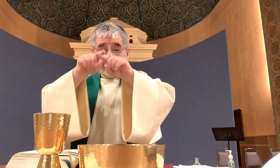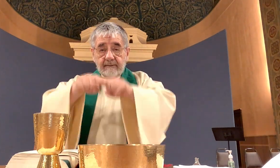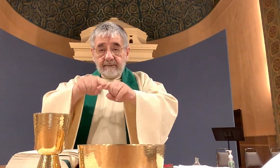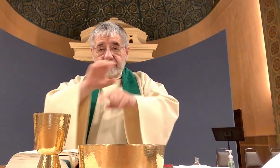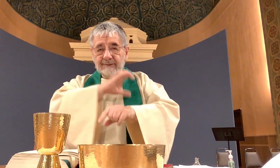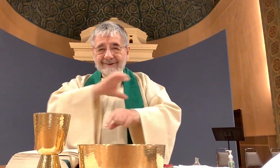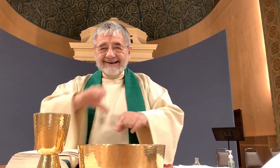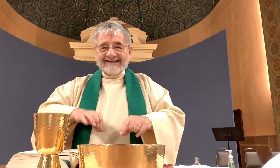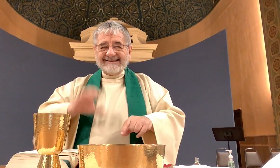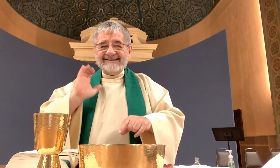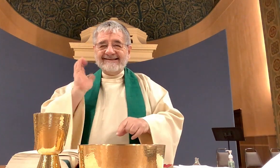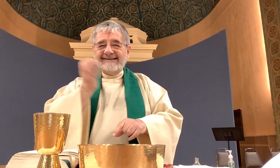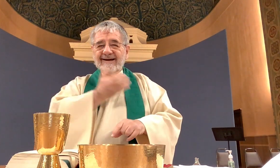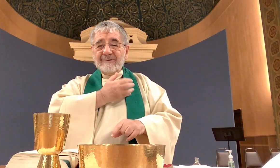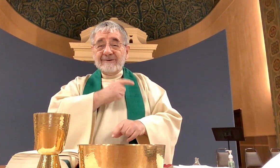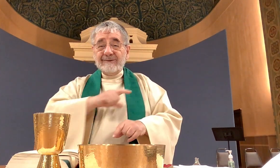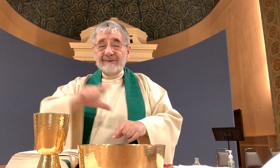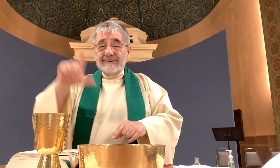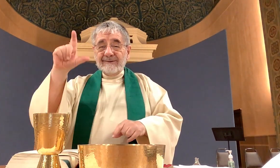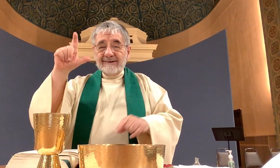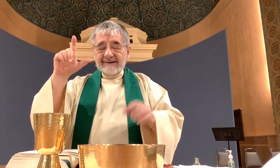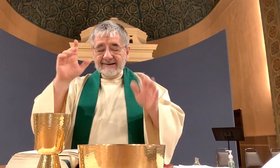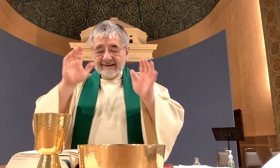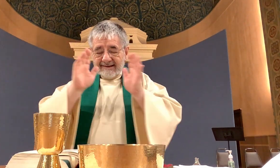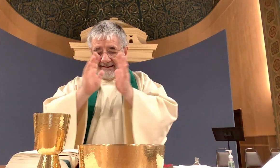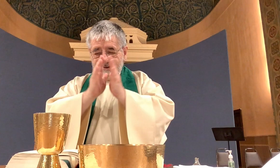through Christ our Lord Amen